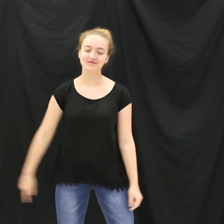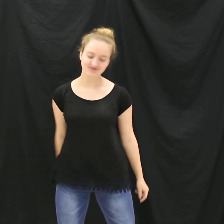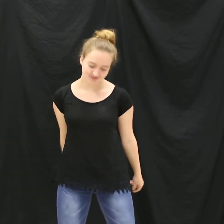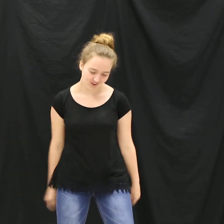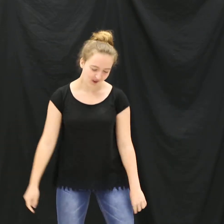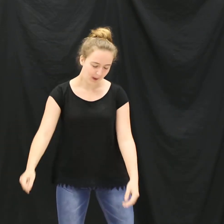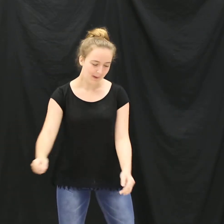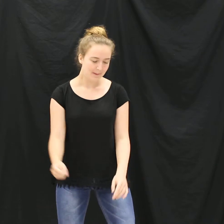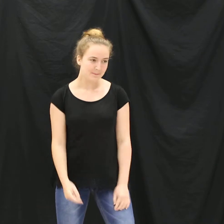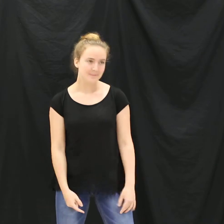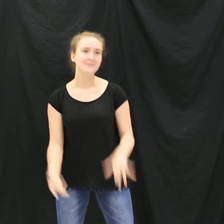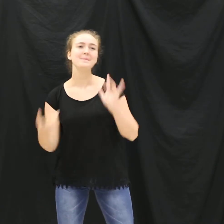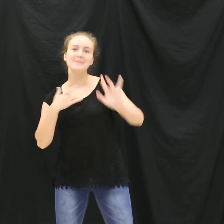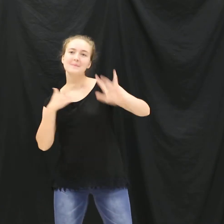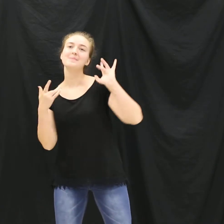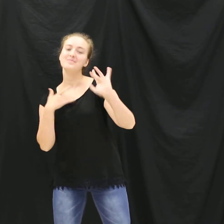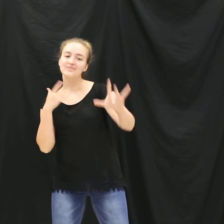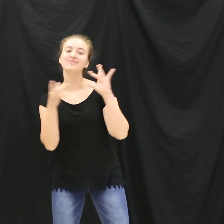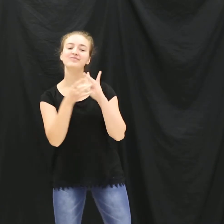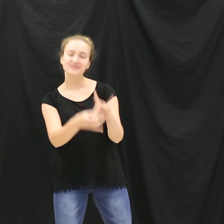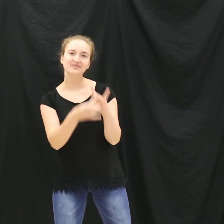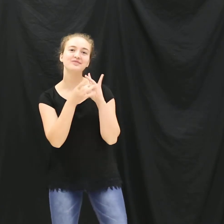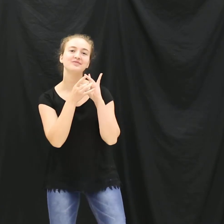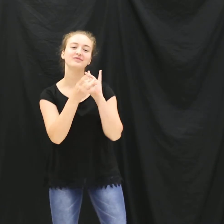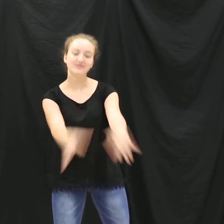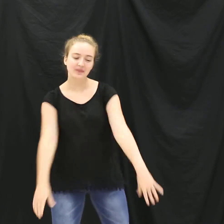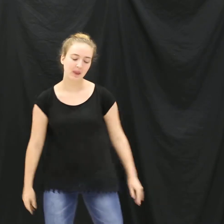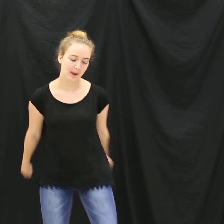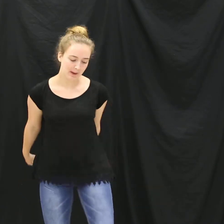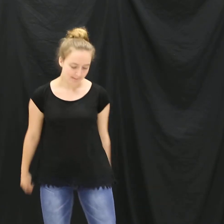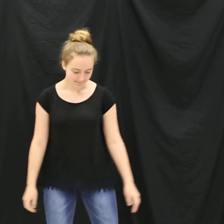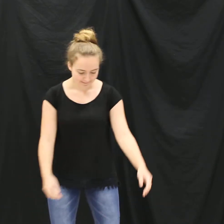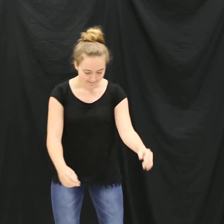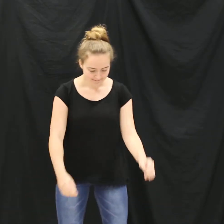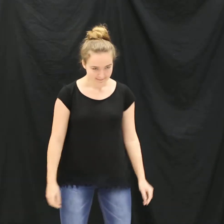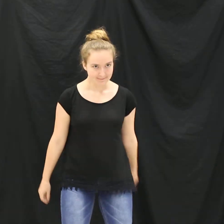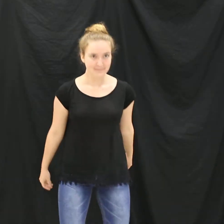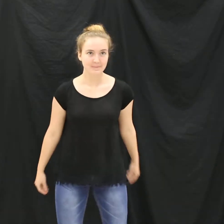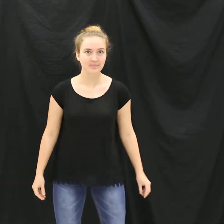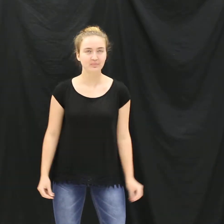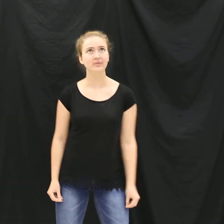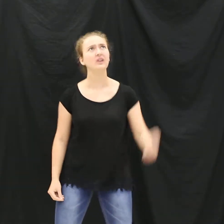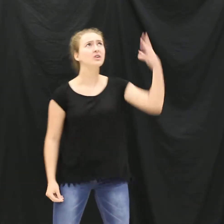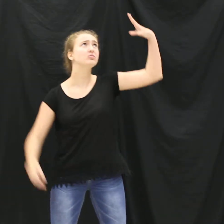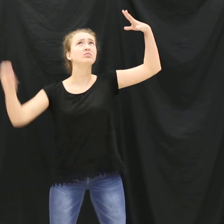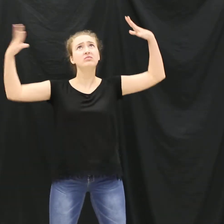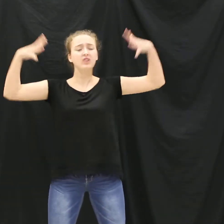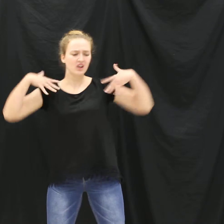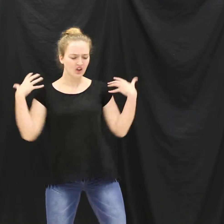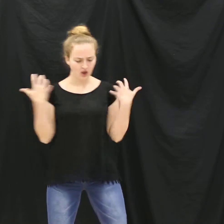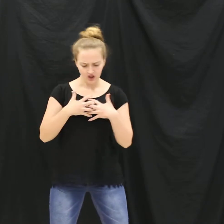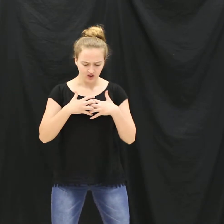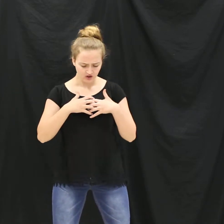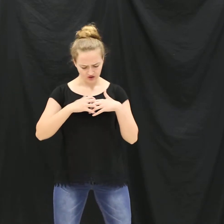put your hands tight I'm coming home the drinks I'm coming home the best I hear those tears of a cloud